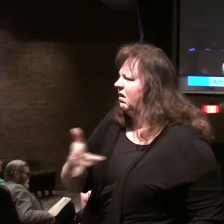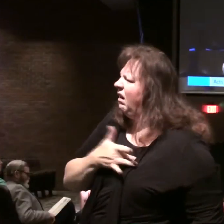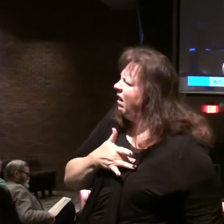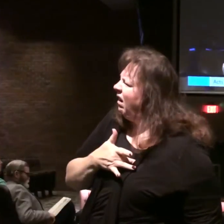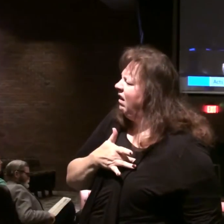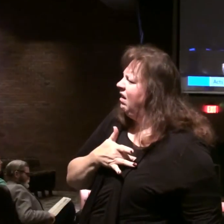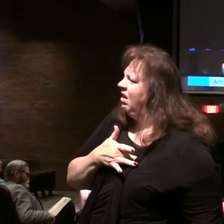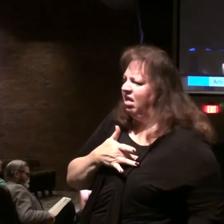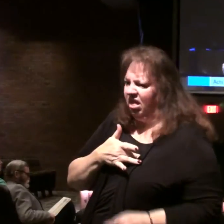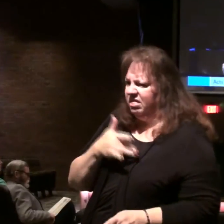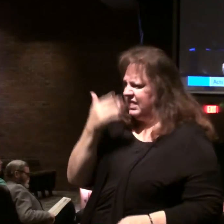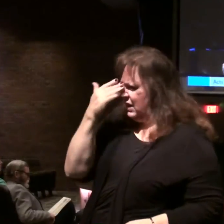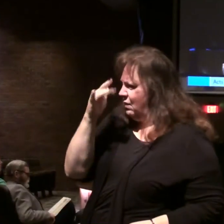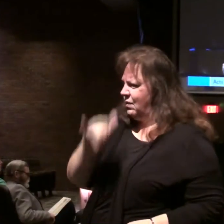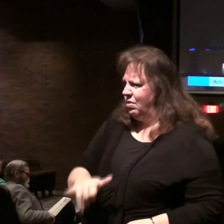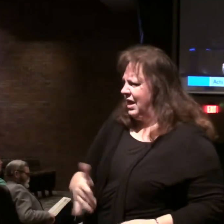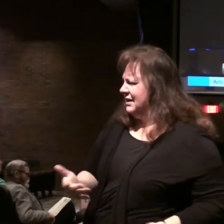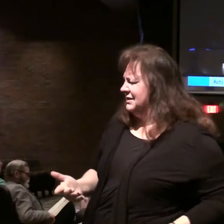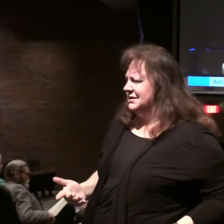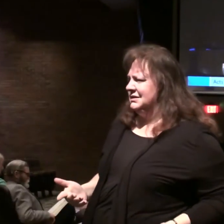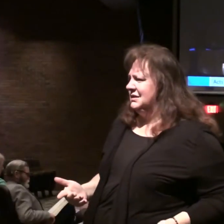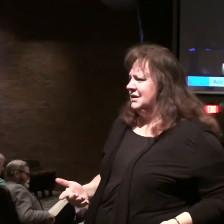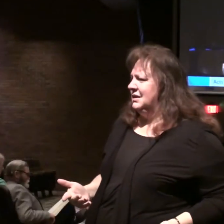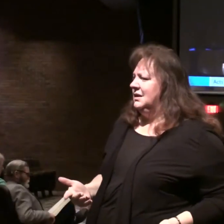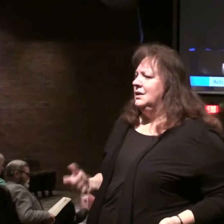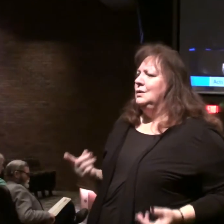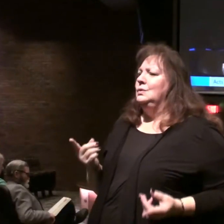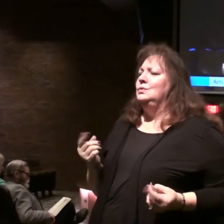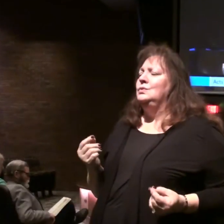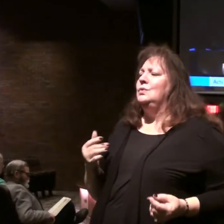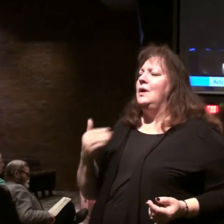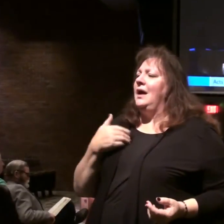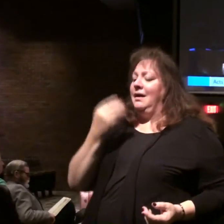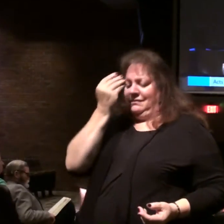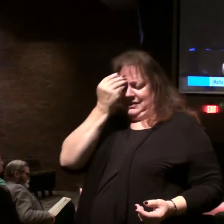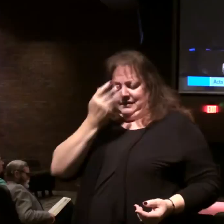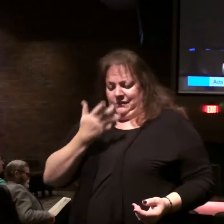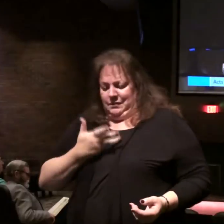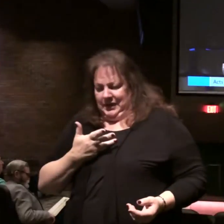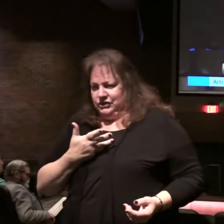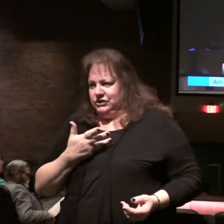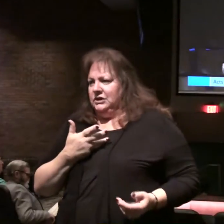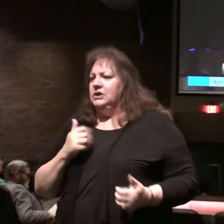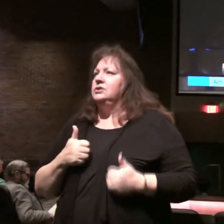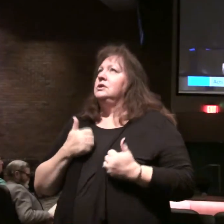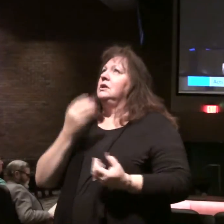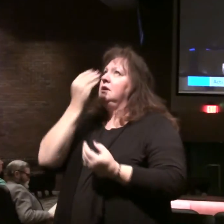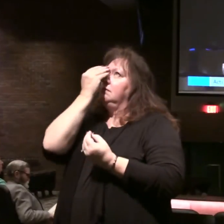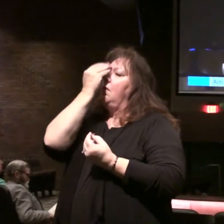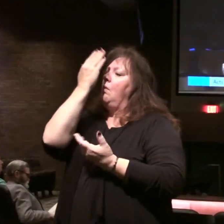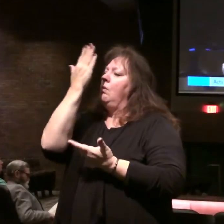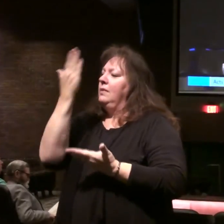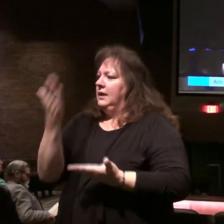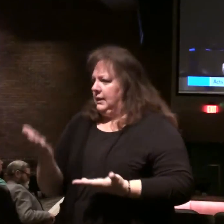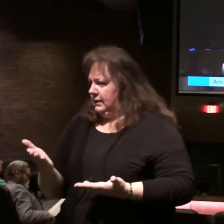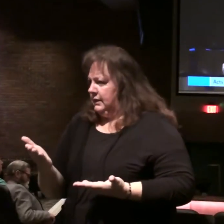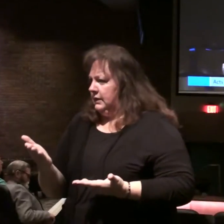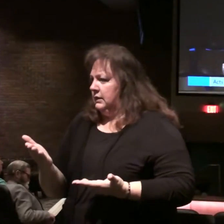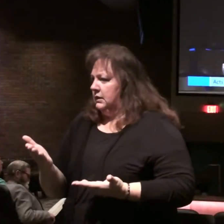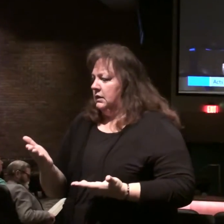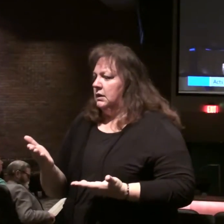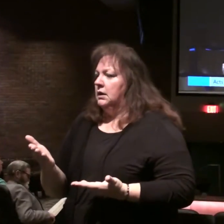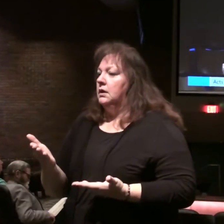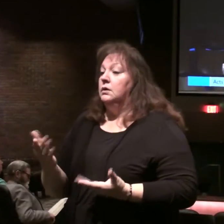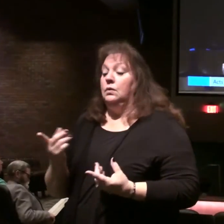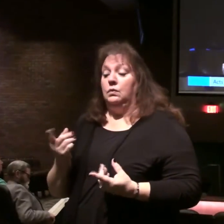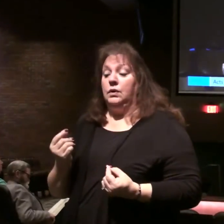They don't need to know that. All they have to do is have the information that they will have to live faithfully. All